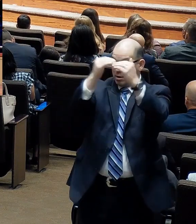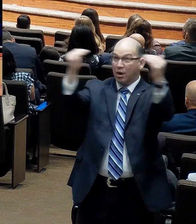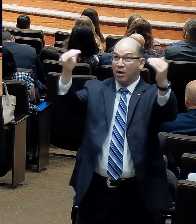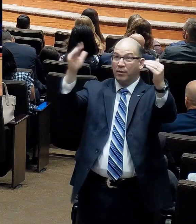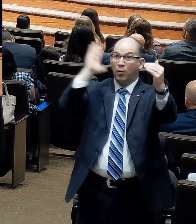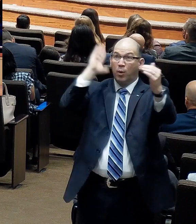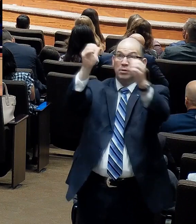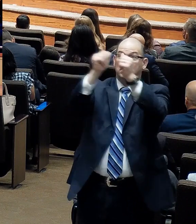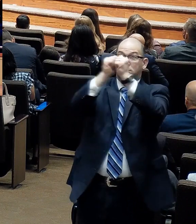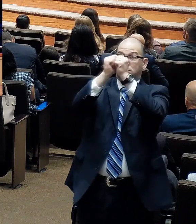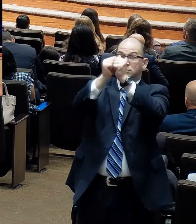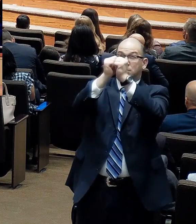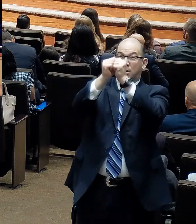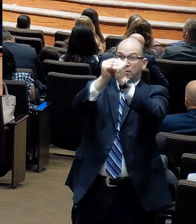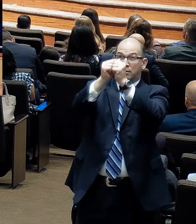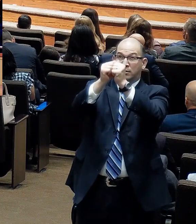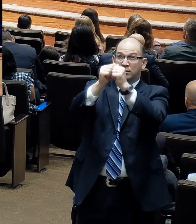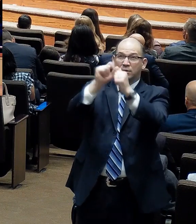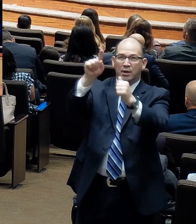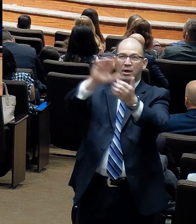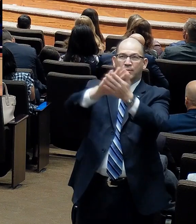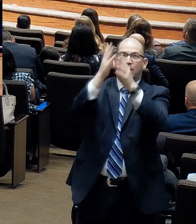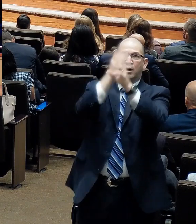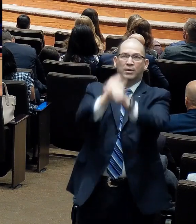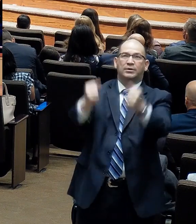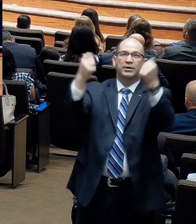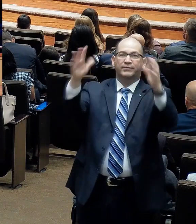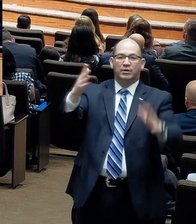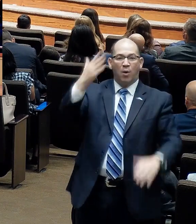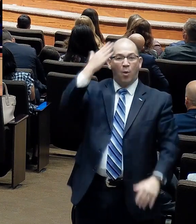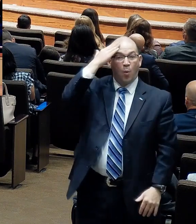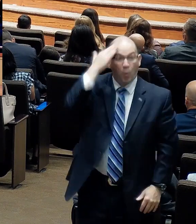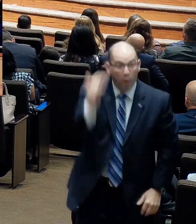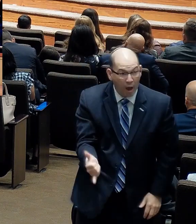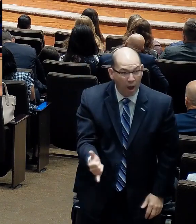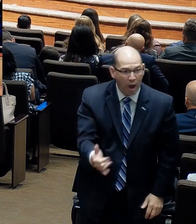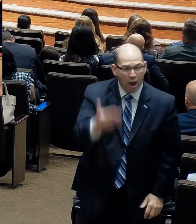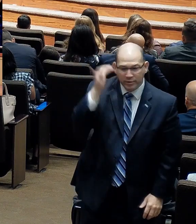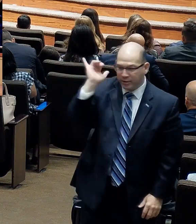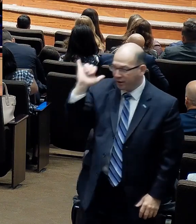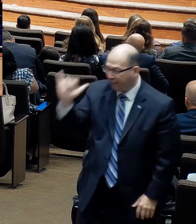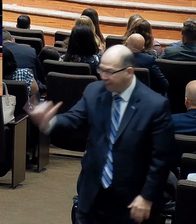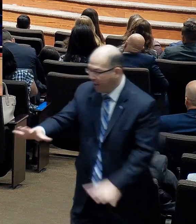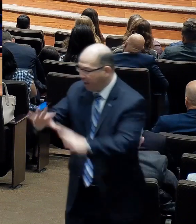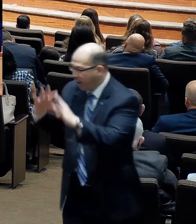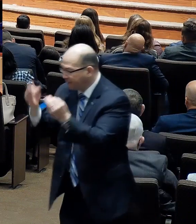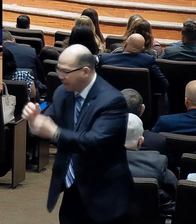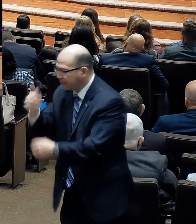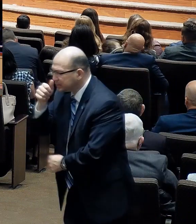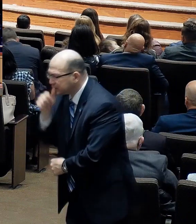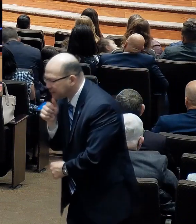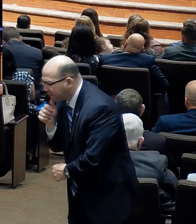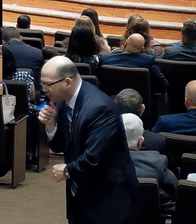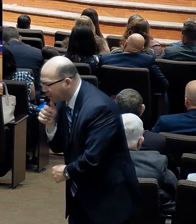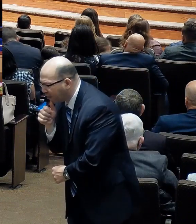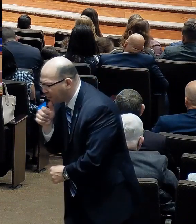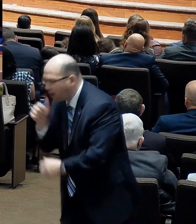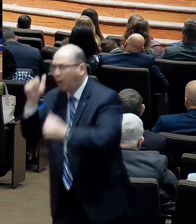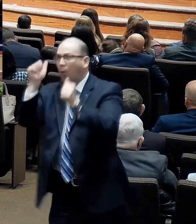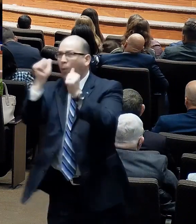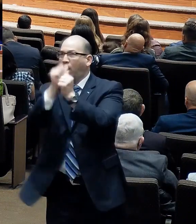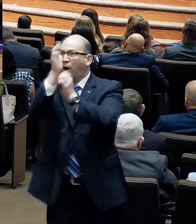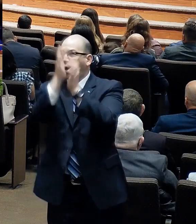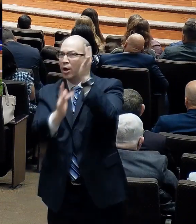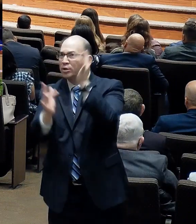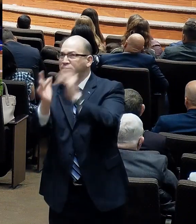came to a saving knowledge of Jesus Christ because that family walked through a trial with their eyes on Christ. Isn't that what Paul